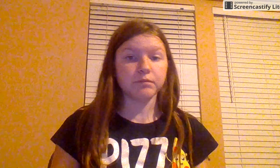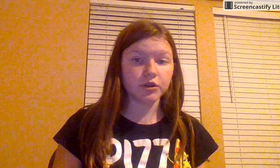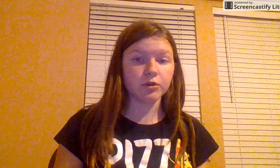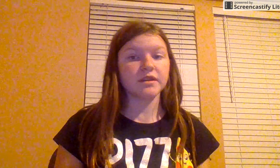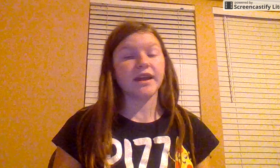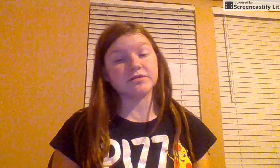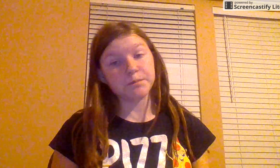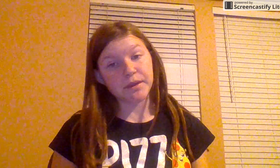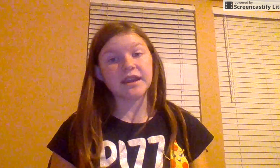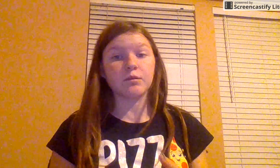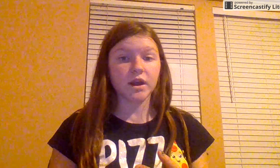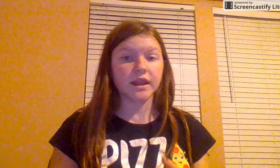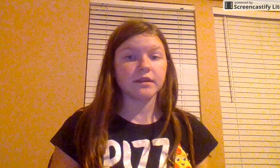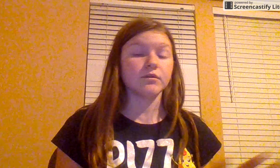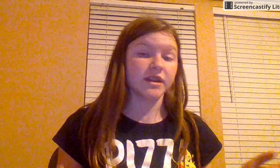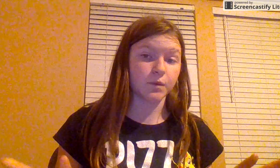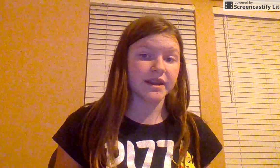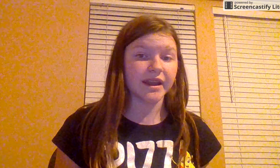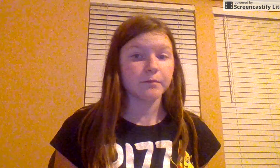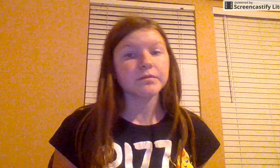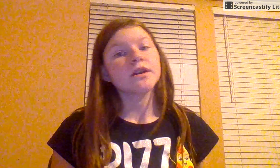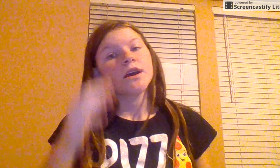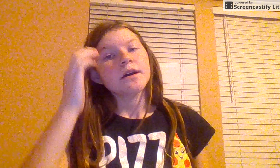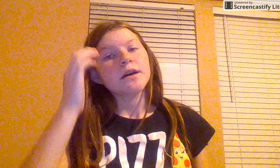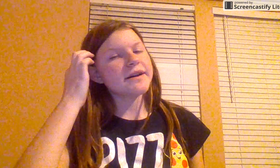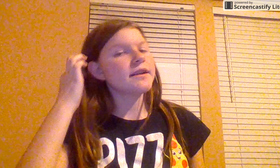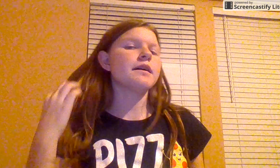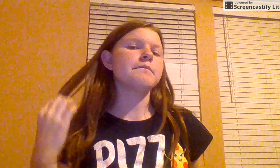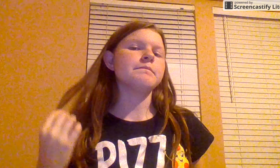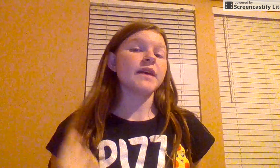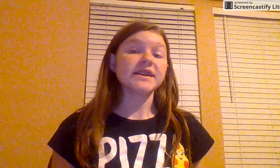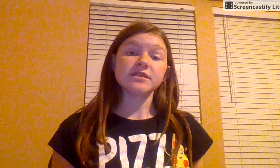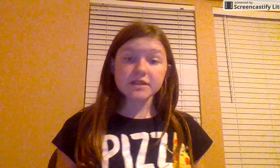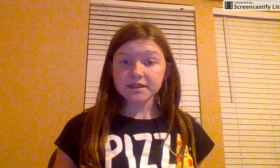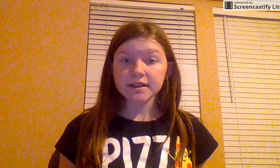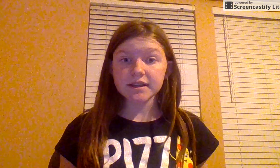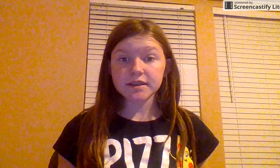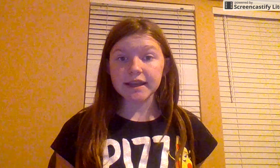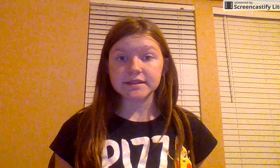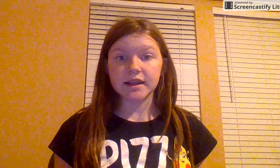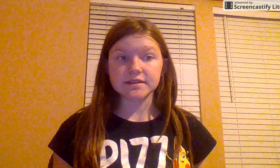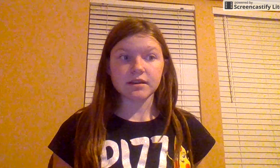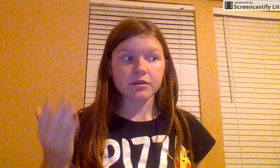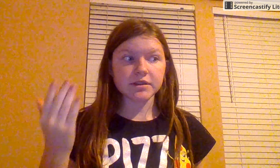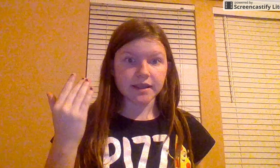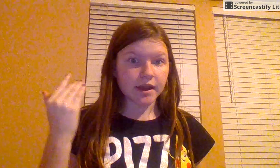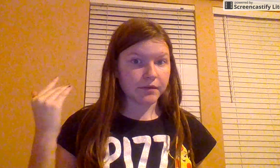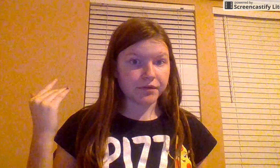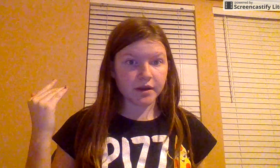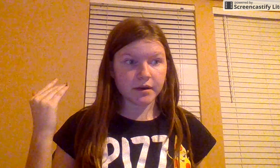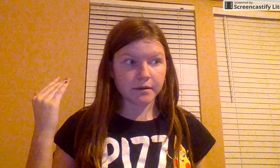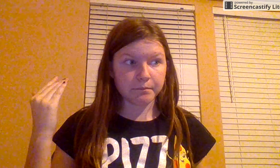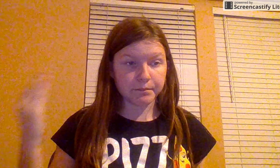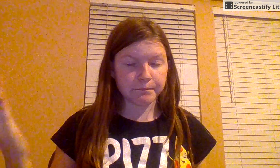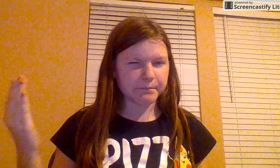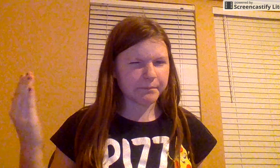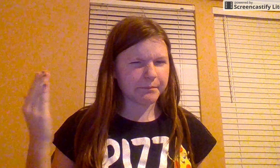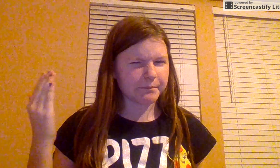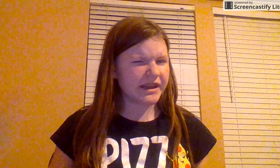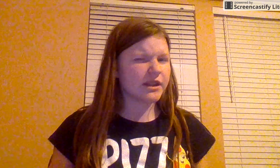blue, then now it's pink and white. Well, now it's white now. But, um, I saw this, these kids, and I saw this kid with, uh, yellow